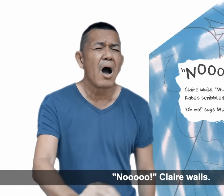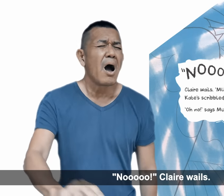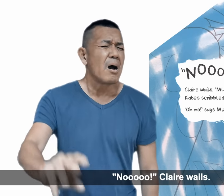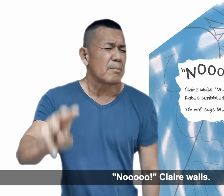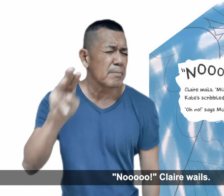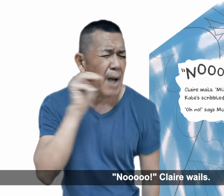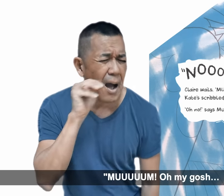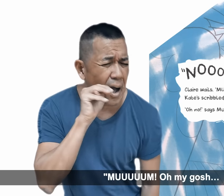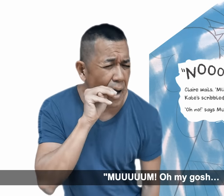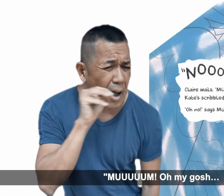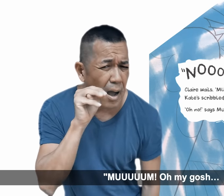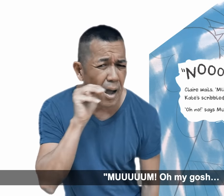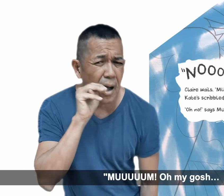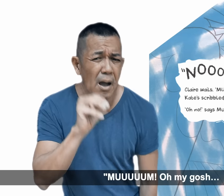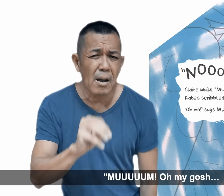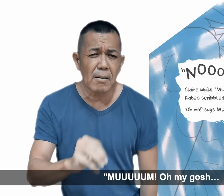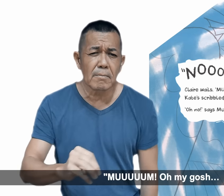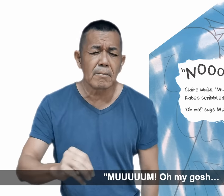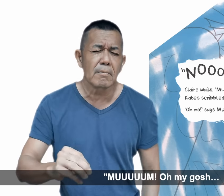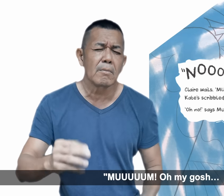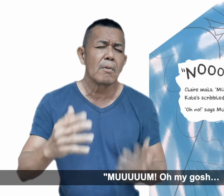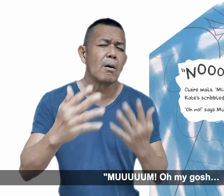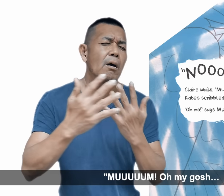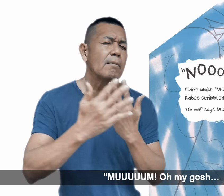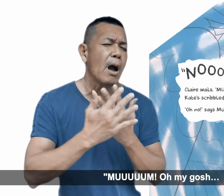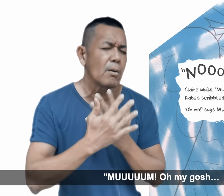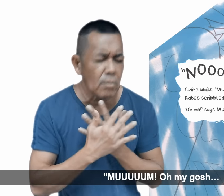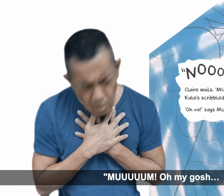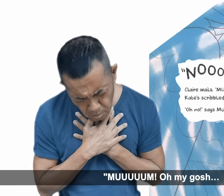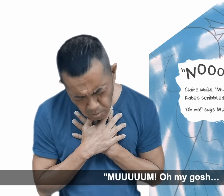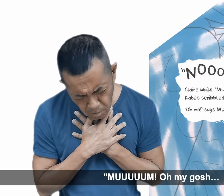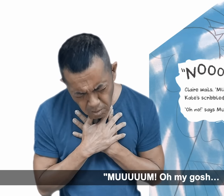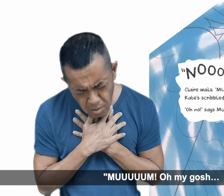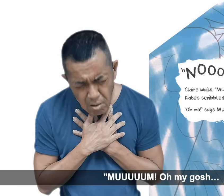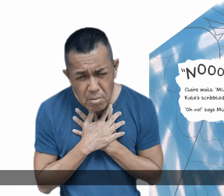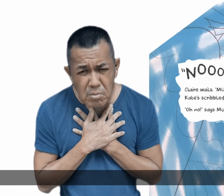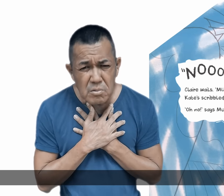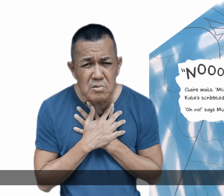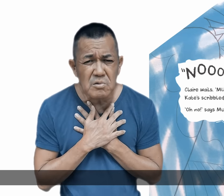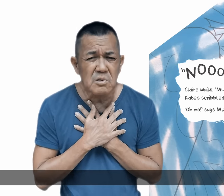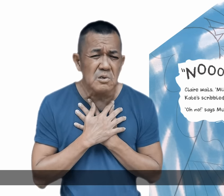Claire wheels. Mum! Oh my gosh! Oh gosh!